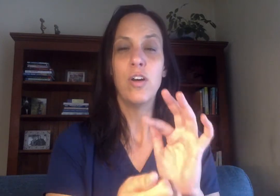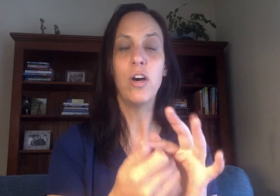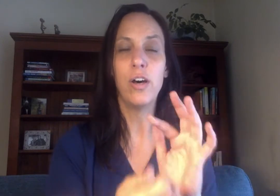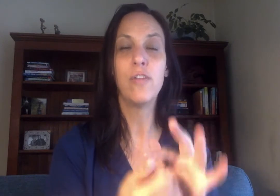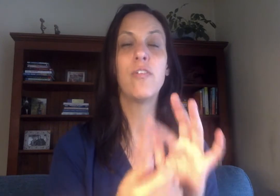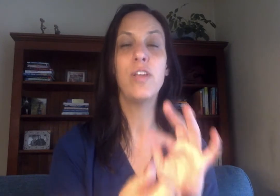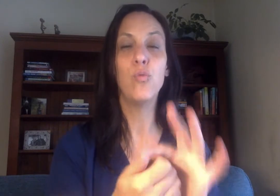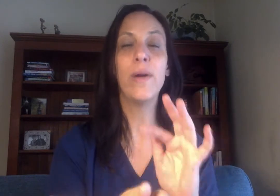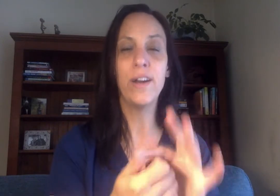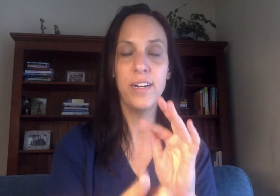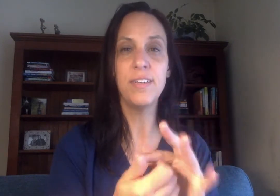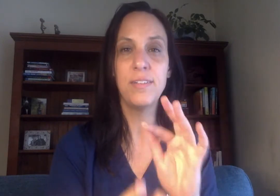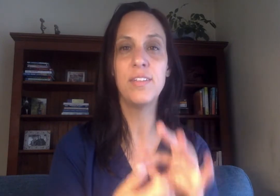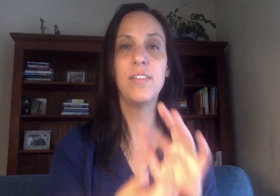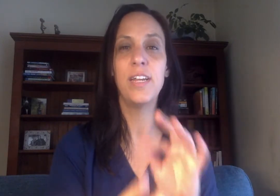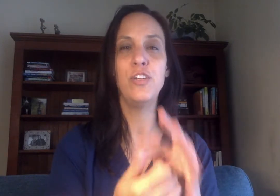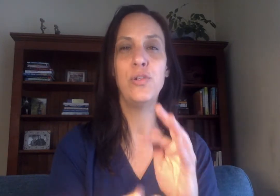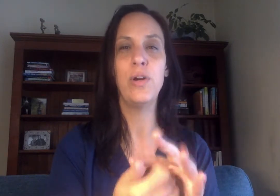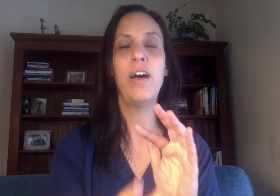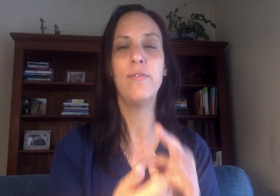for the awareness that I do have.